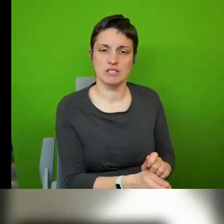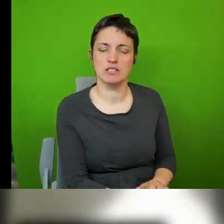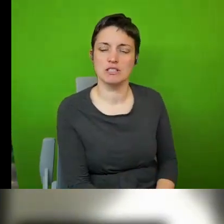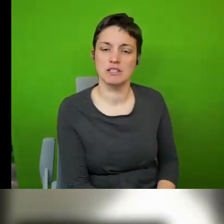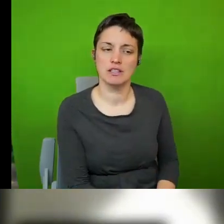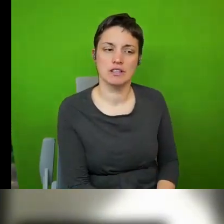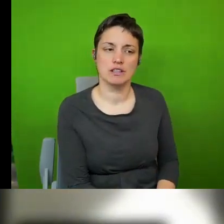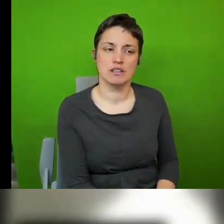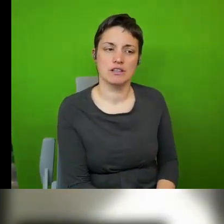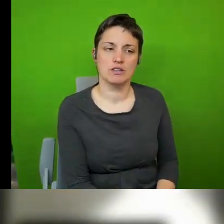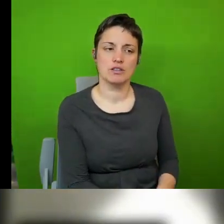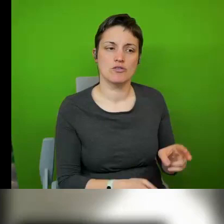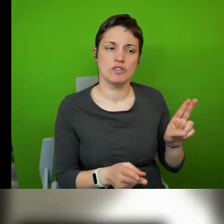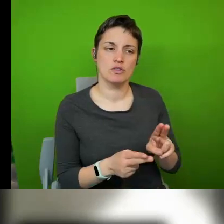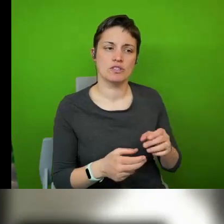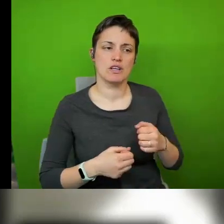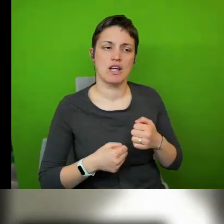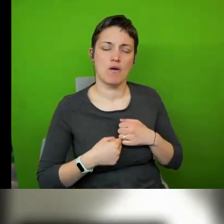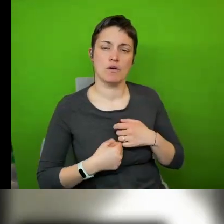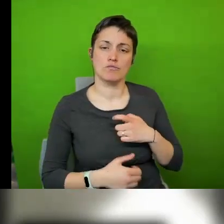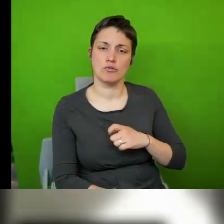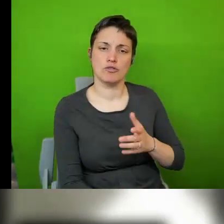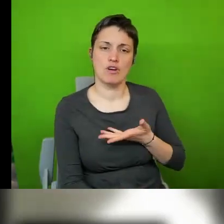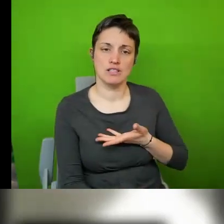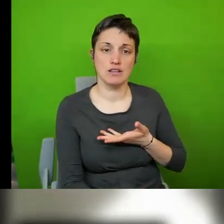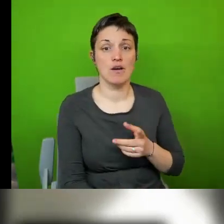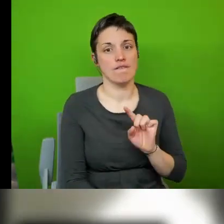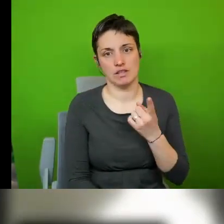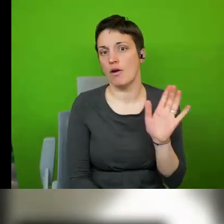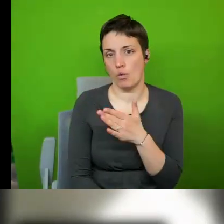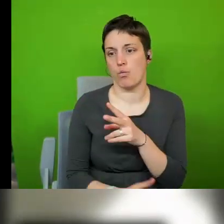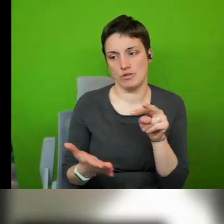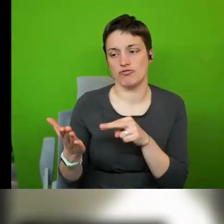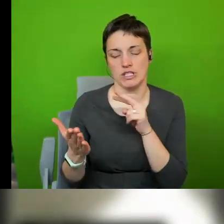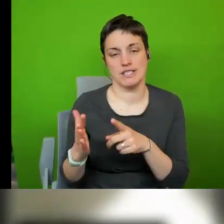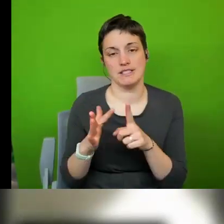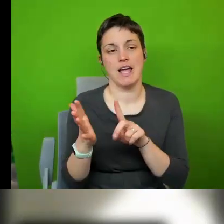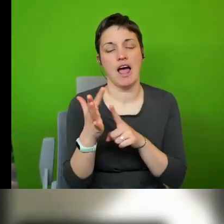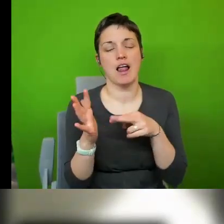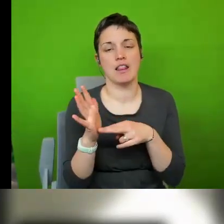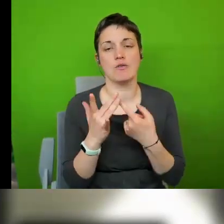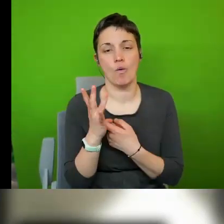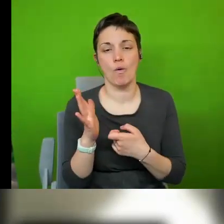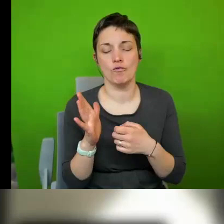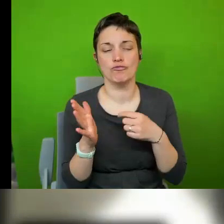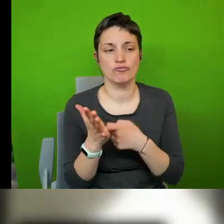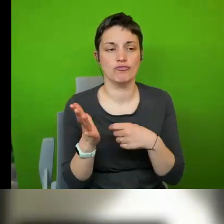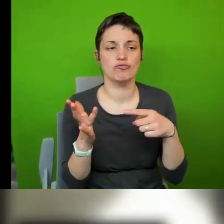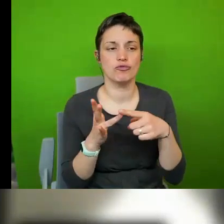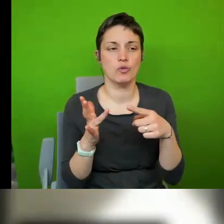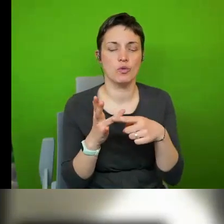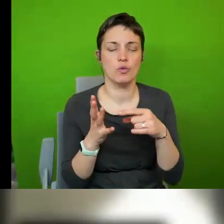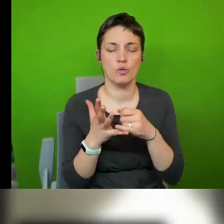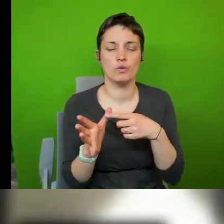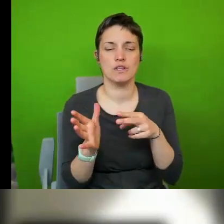yeah um well first of all always read eleanor roosevelt she's fantastic to start with um secondly uh